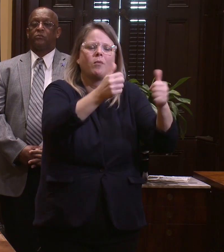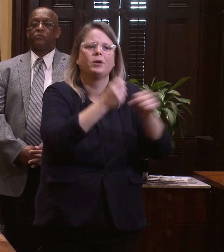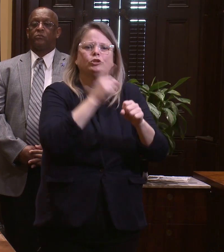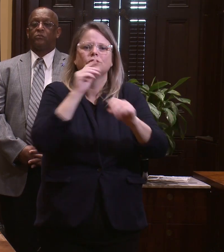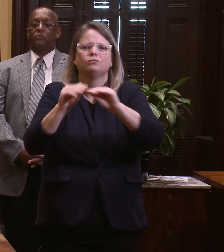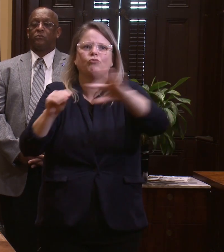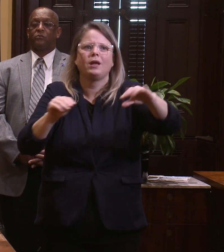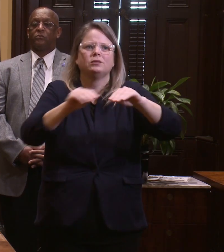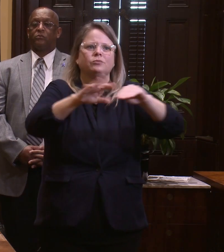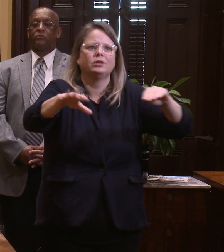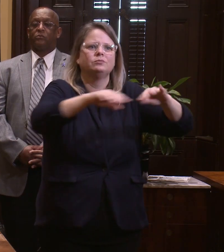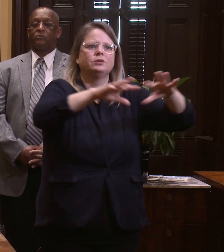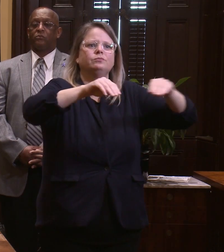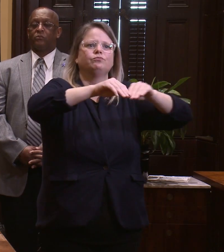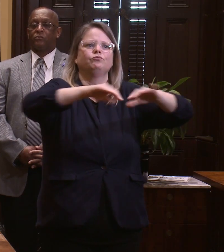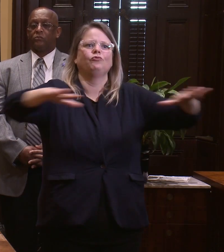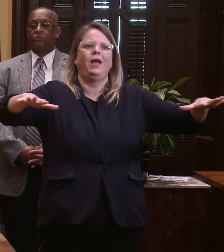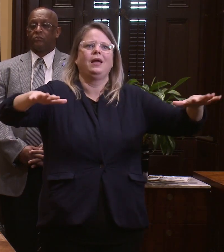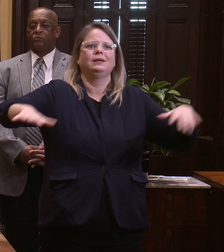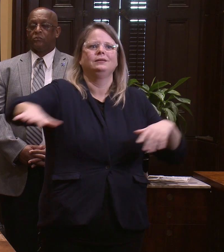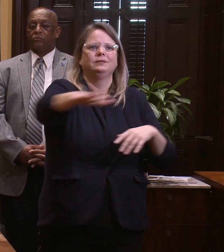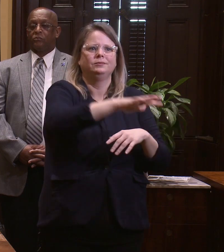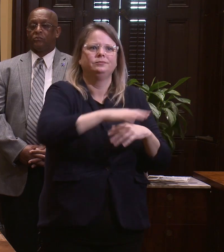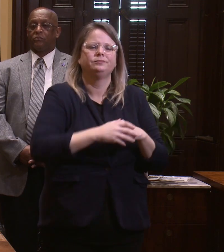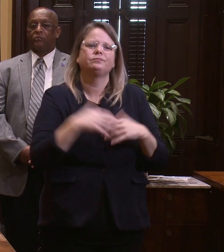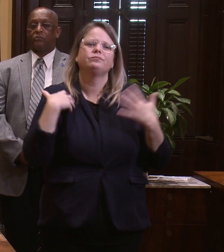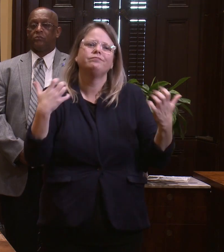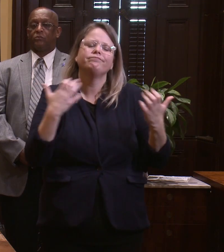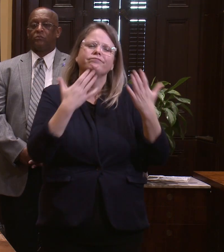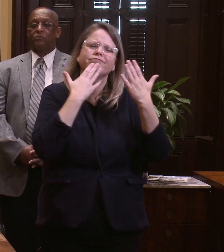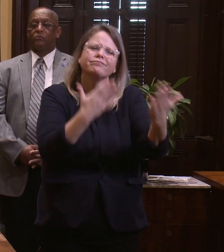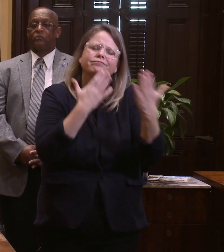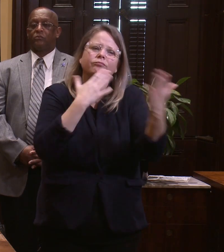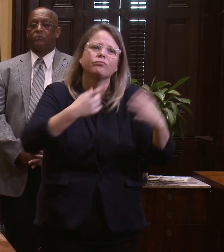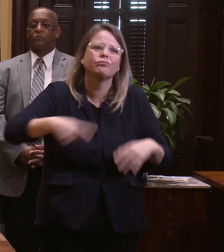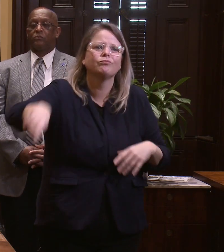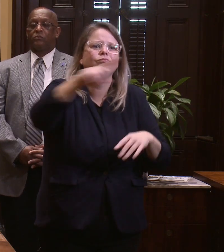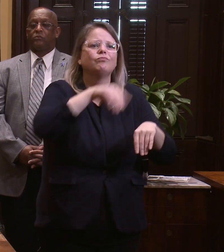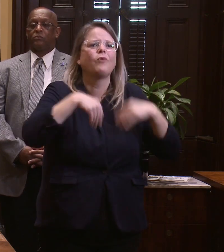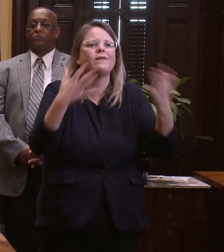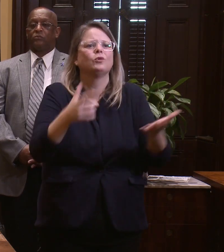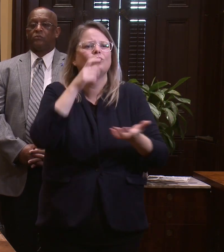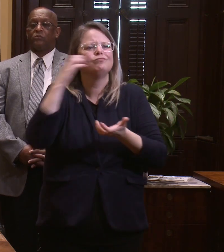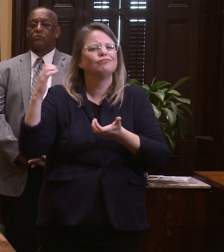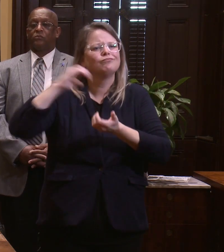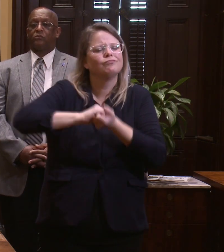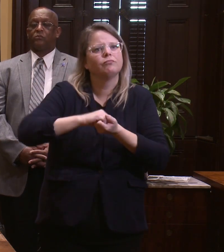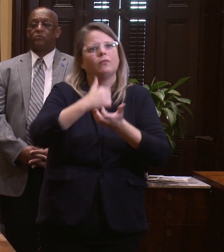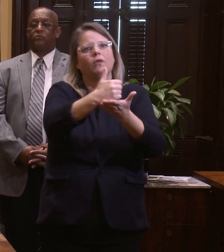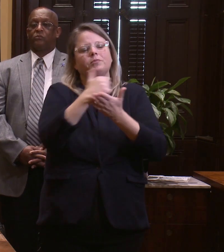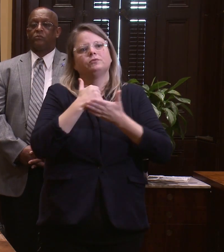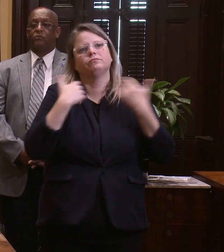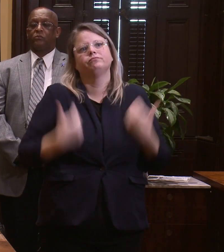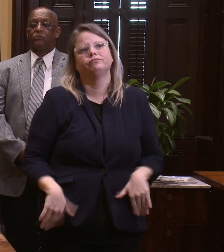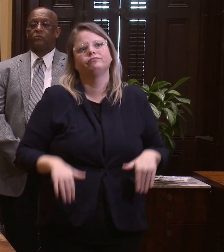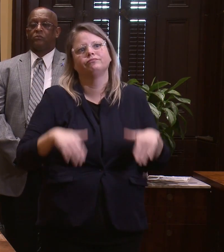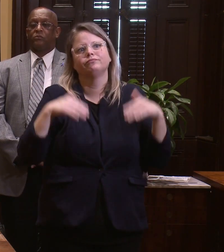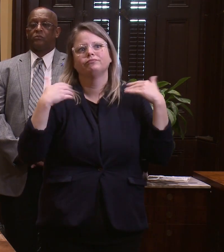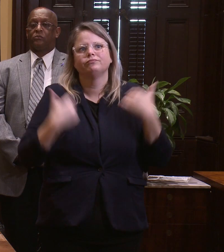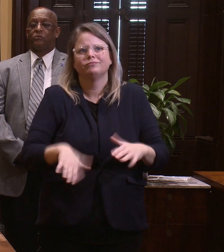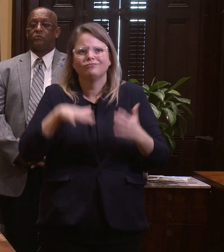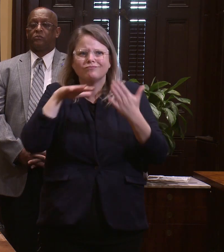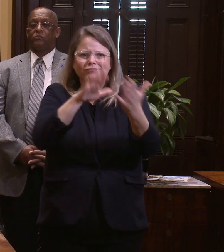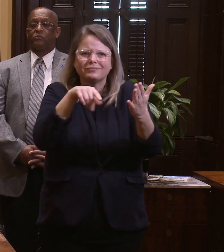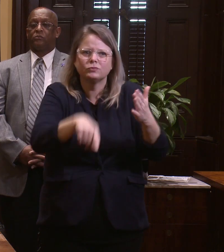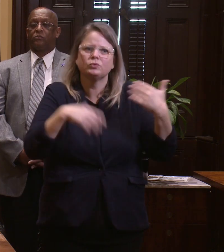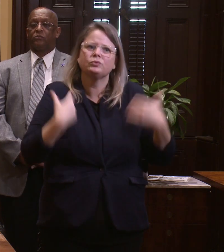At this time, I want to thank all of our providers who have come together and been extremely helpful in addressing this situation, who